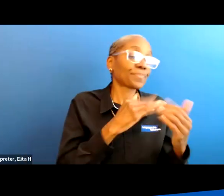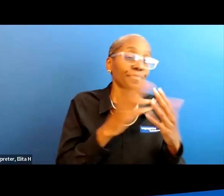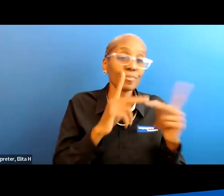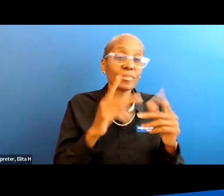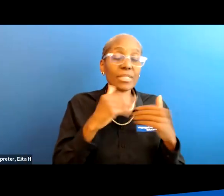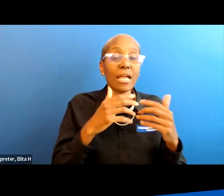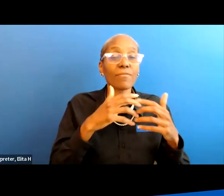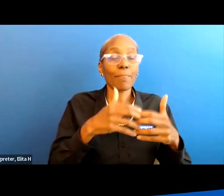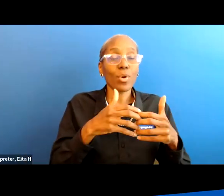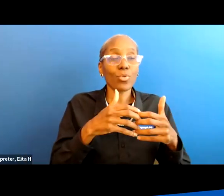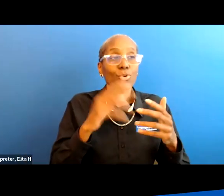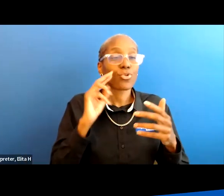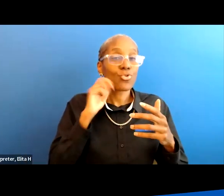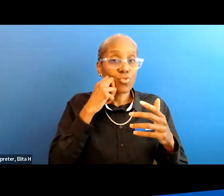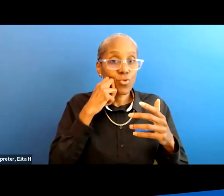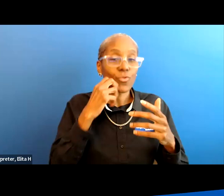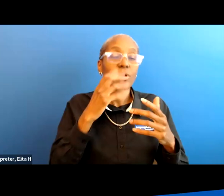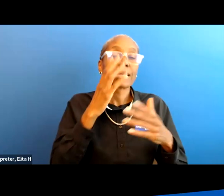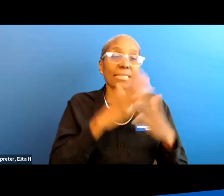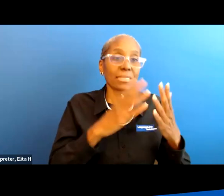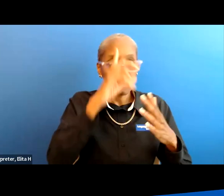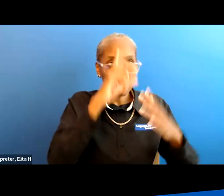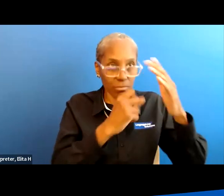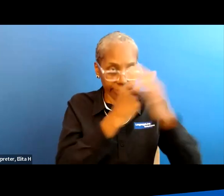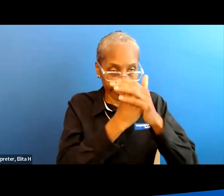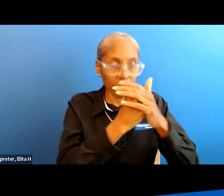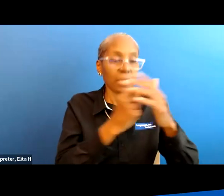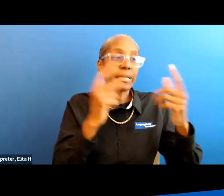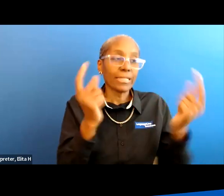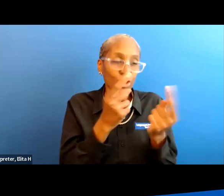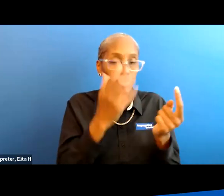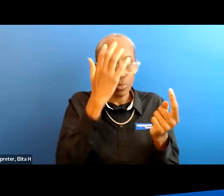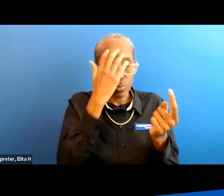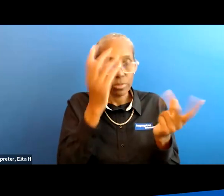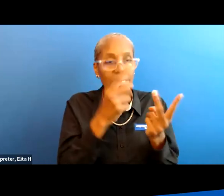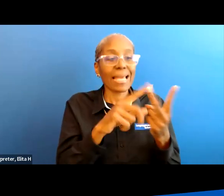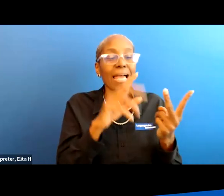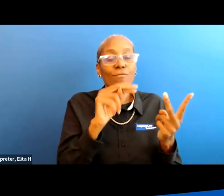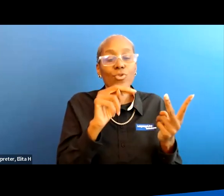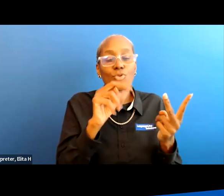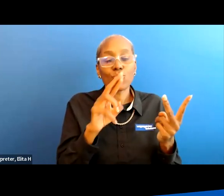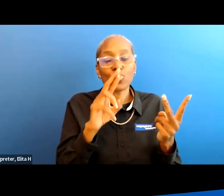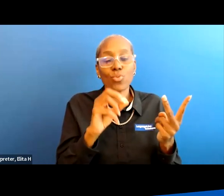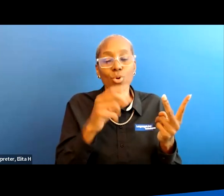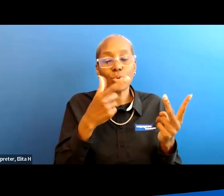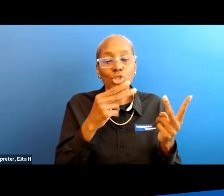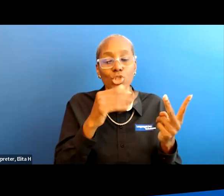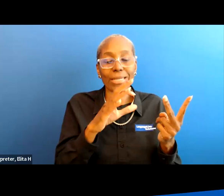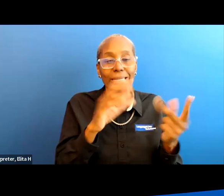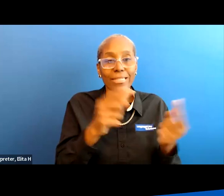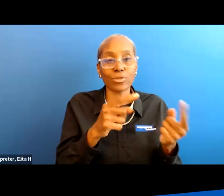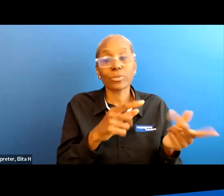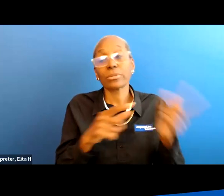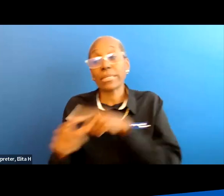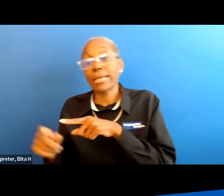some brain injuries and some strokes they have neurogenic bladder as do people with spinal cord injury so sometimes in